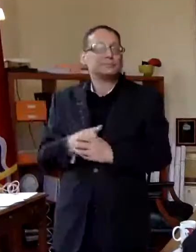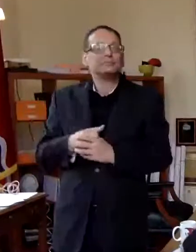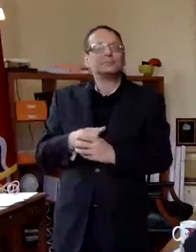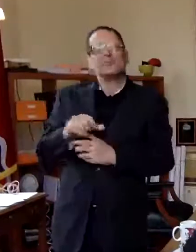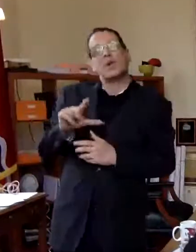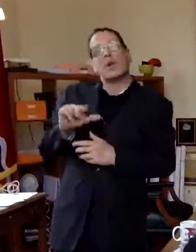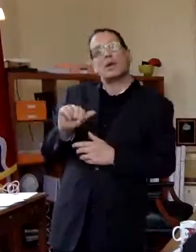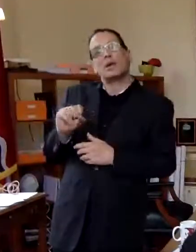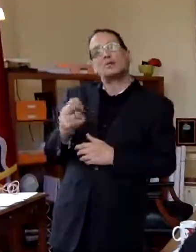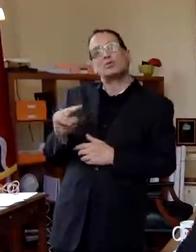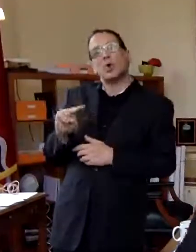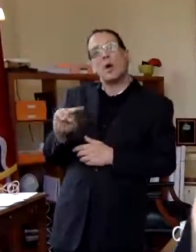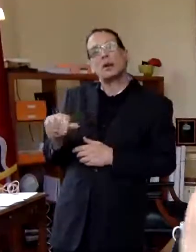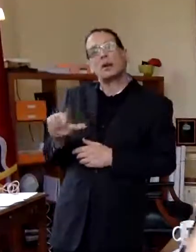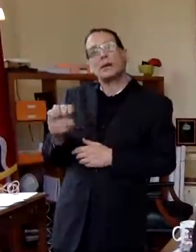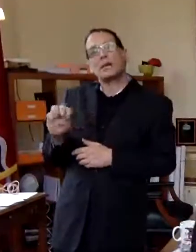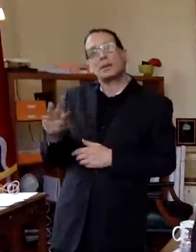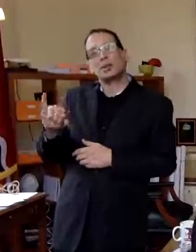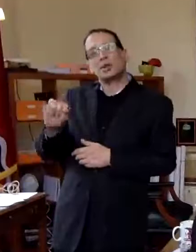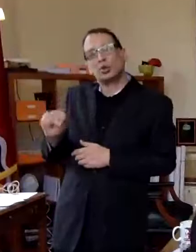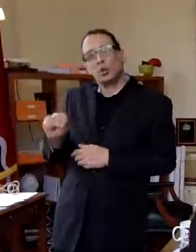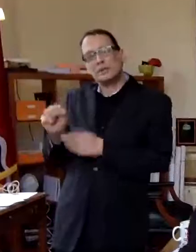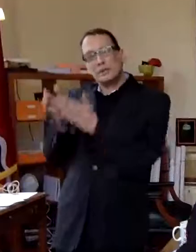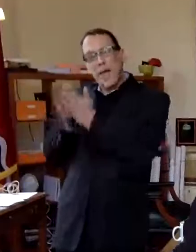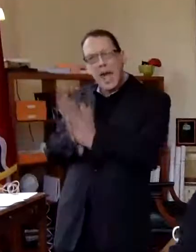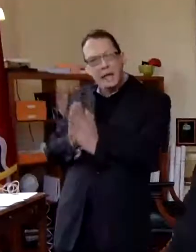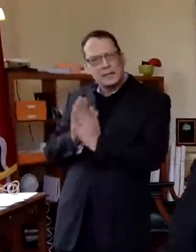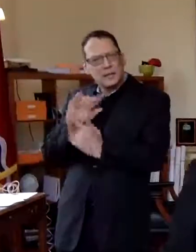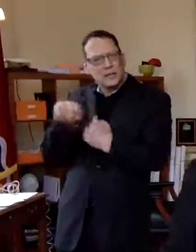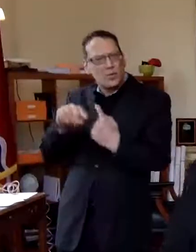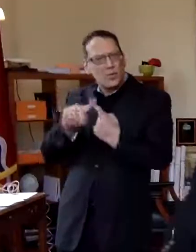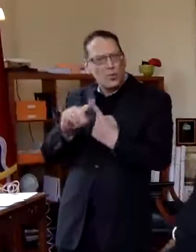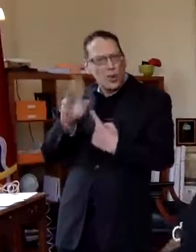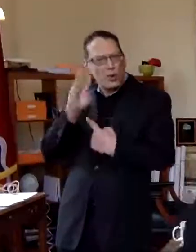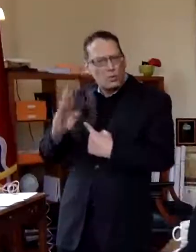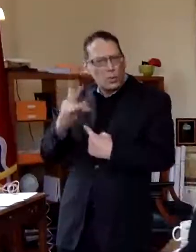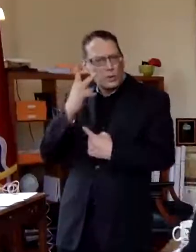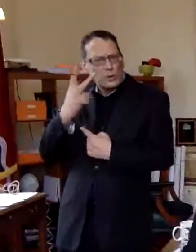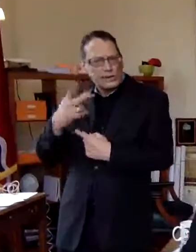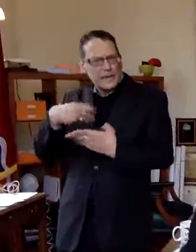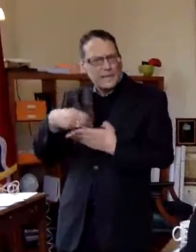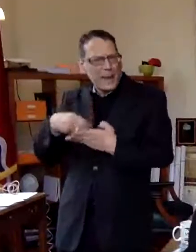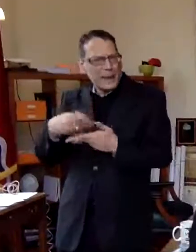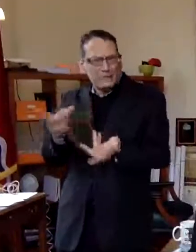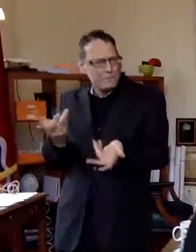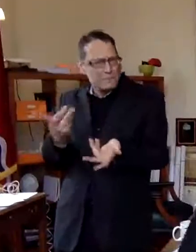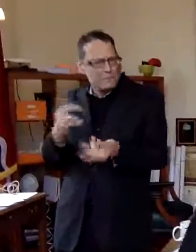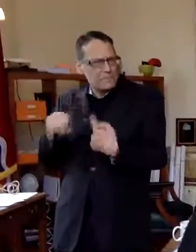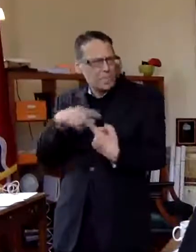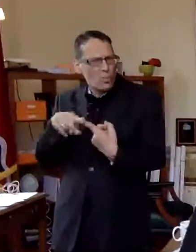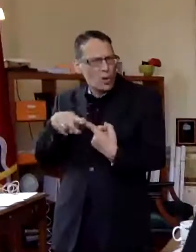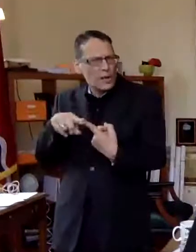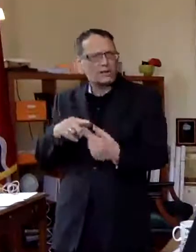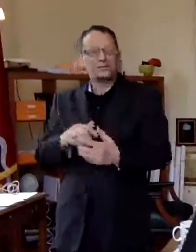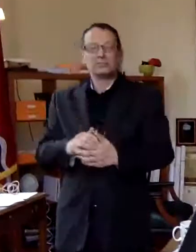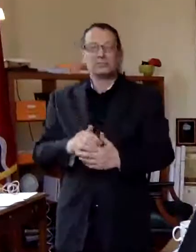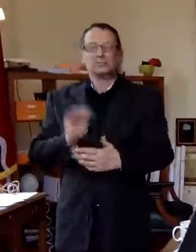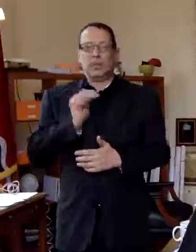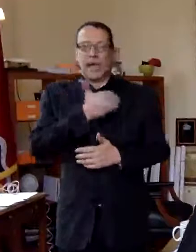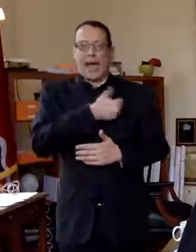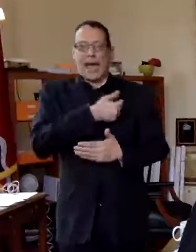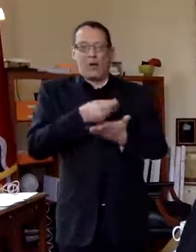is asking when is the city of st louis going to see any part of that money so the city of st louis allocation